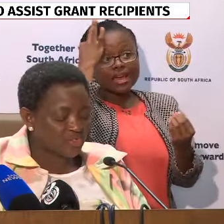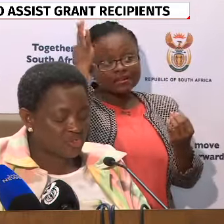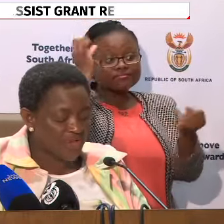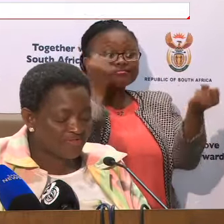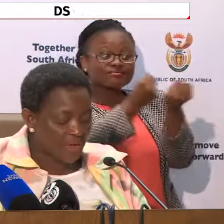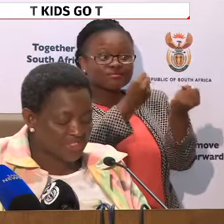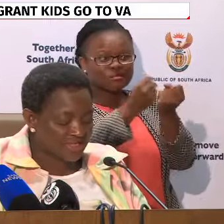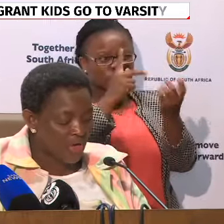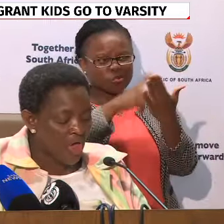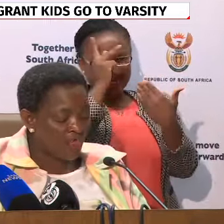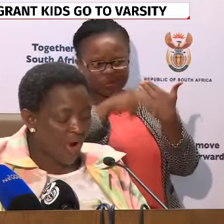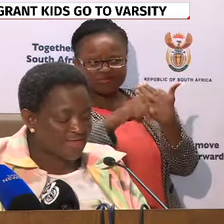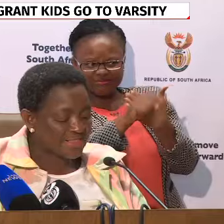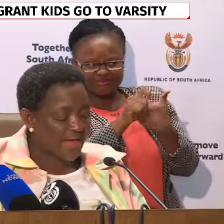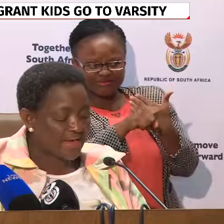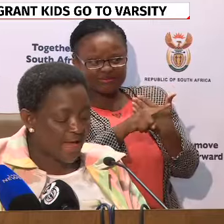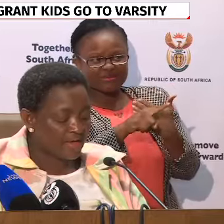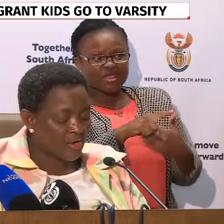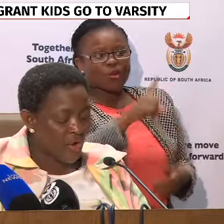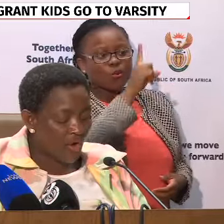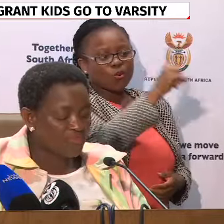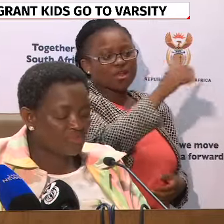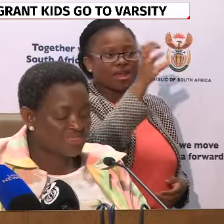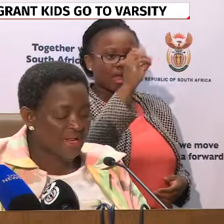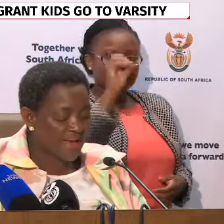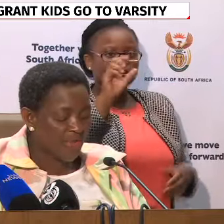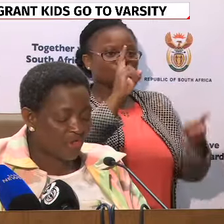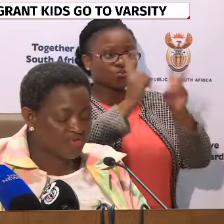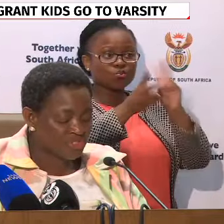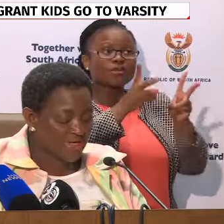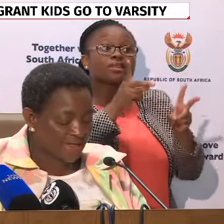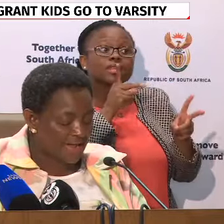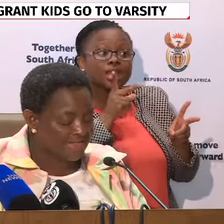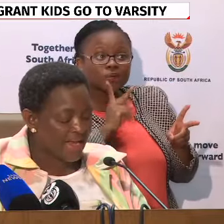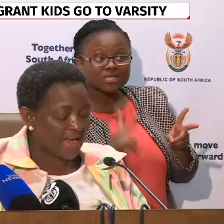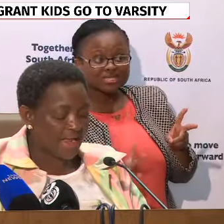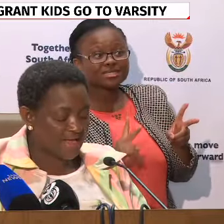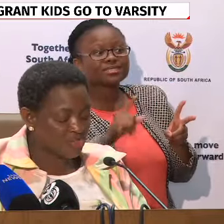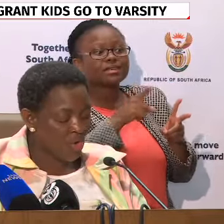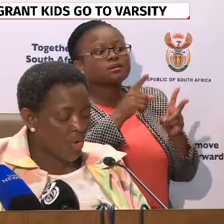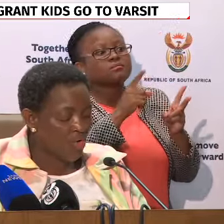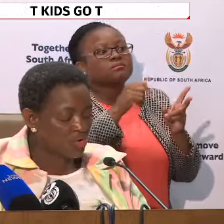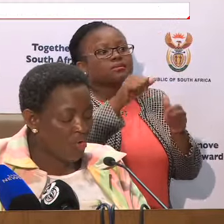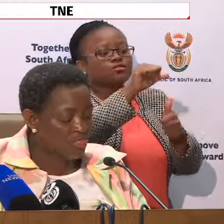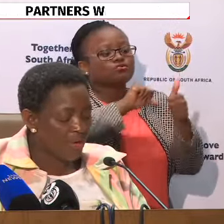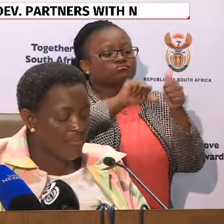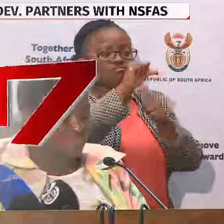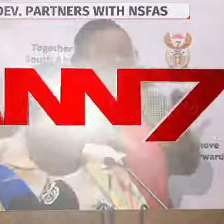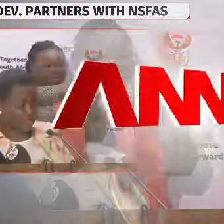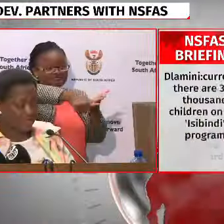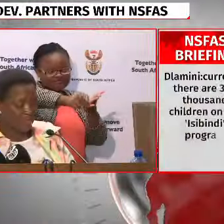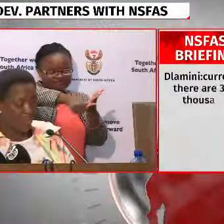,409 of the total number of social grant learners who wrote